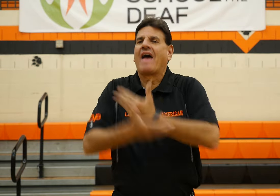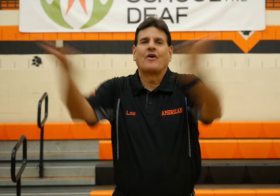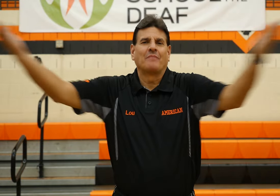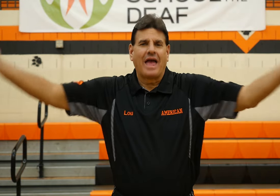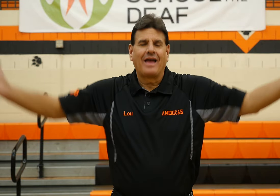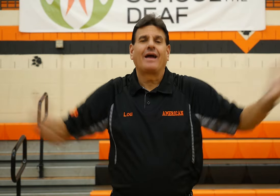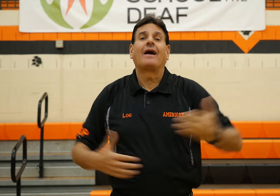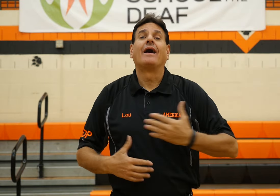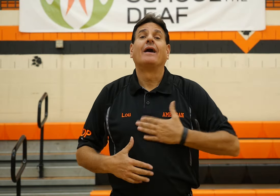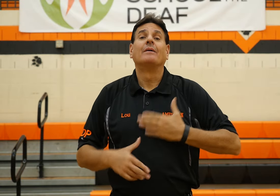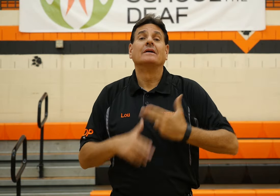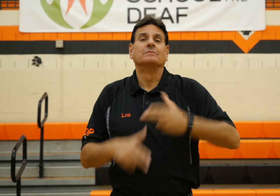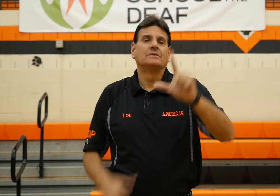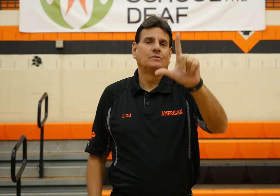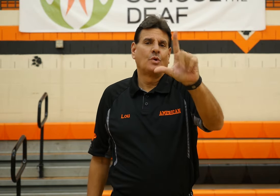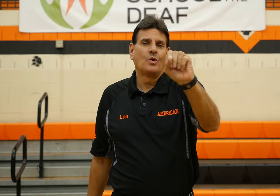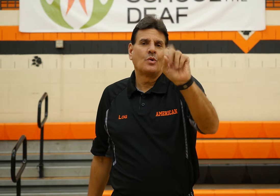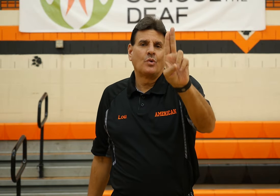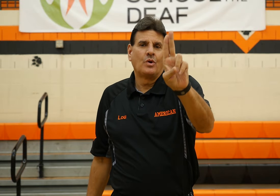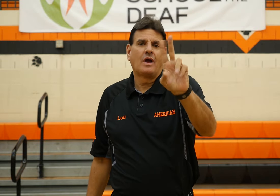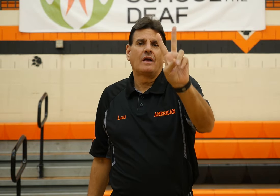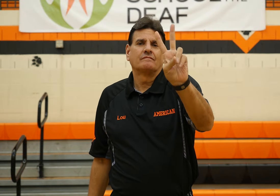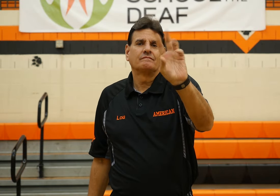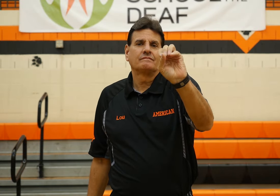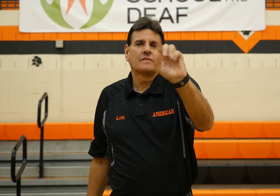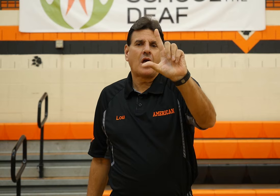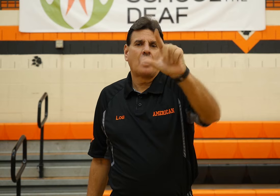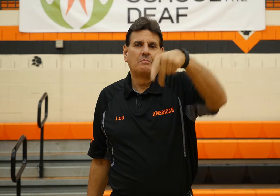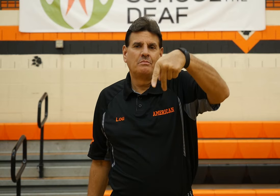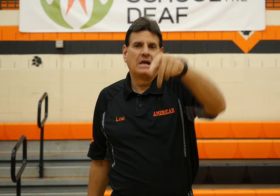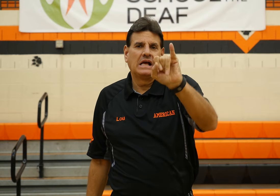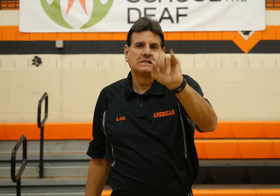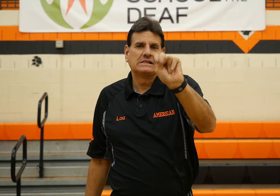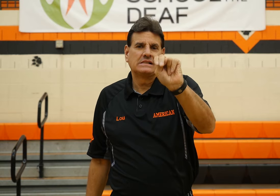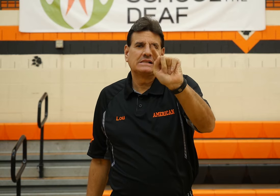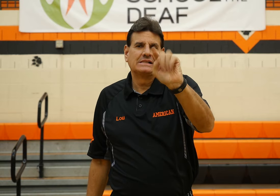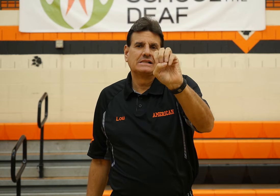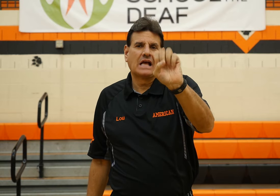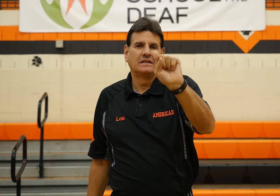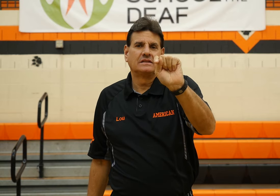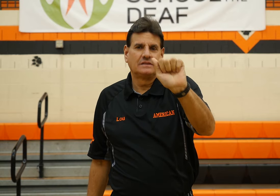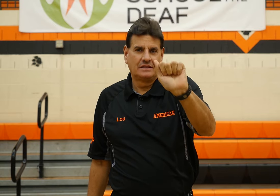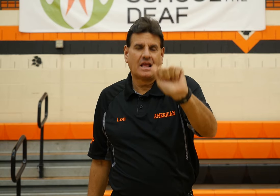Hello everybody, my name is Lou Volpentesta,